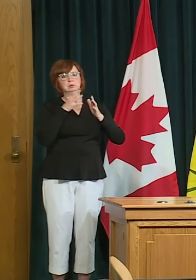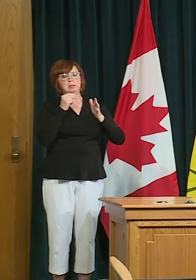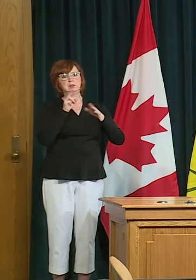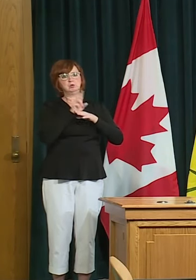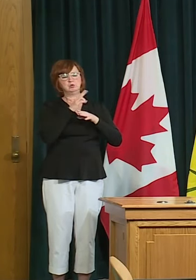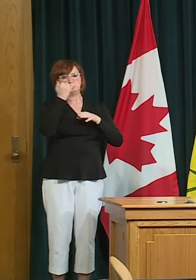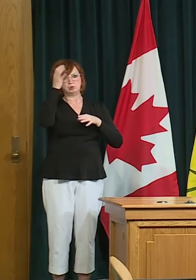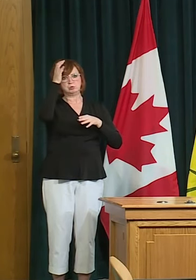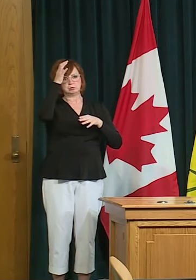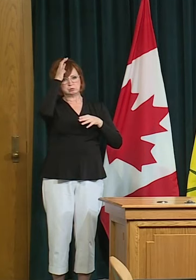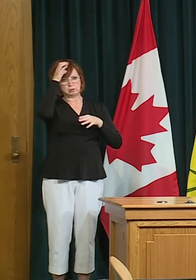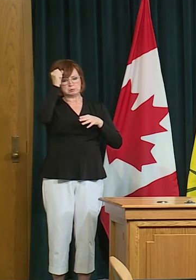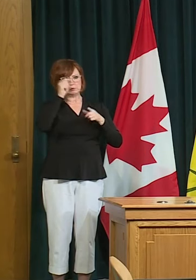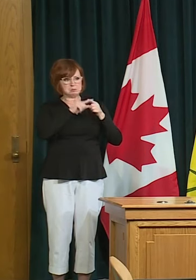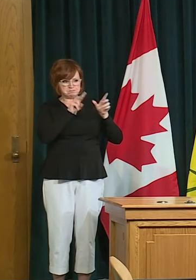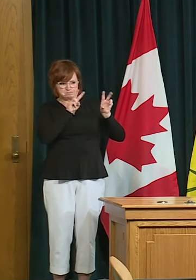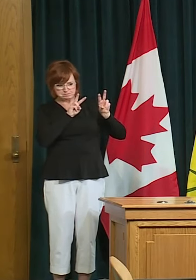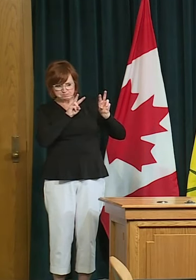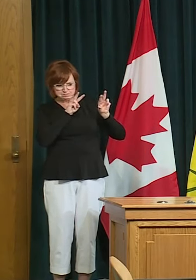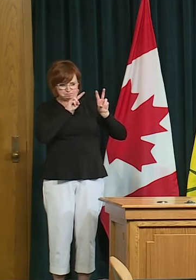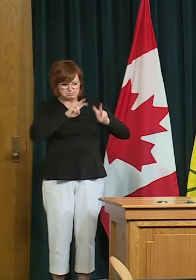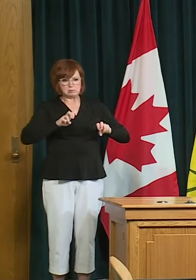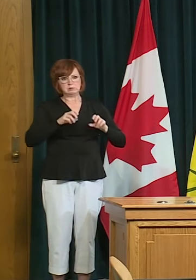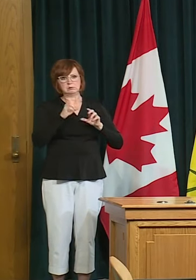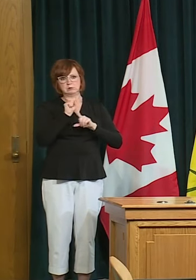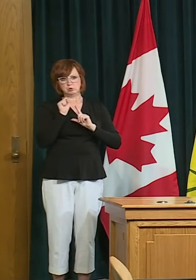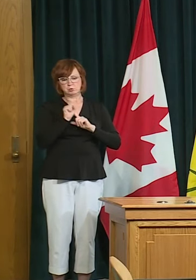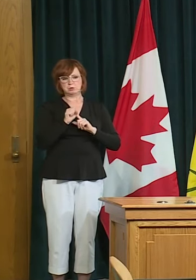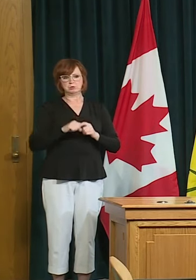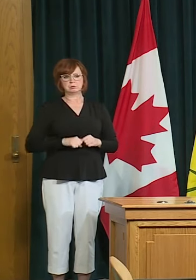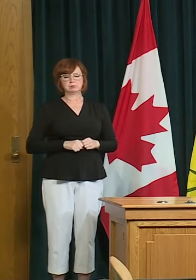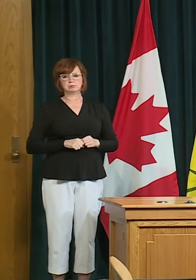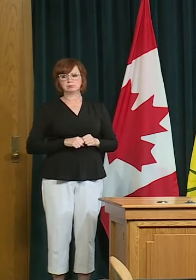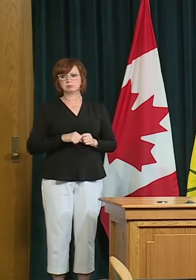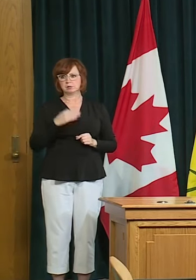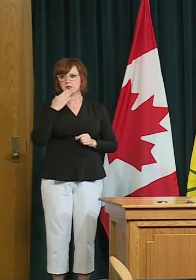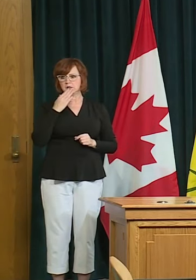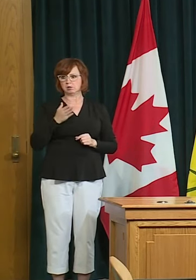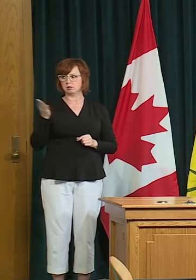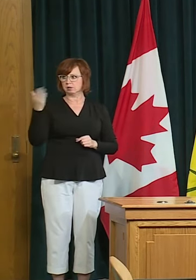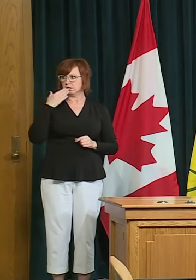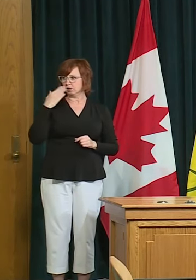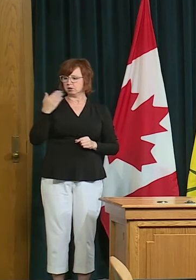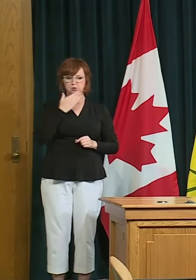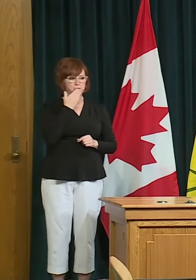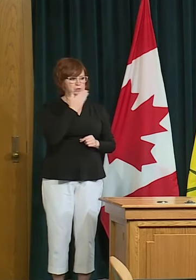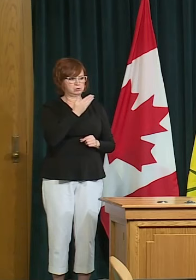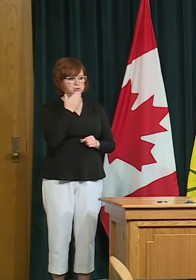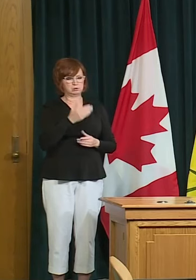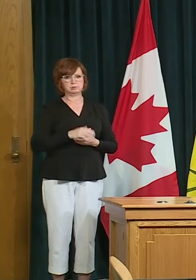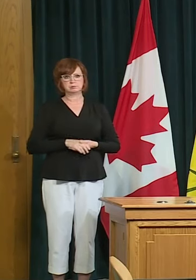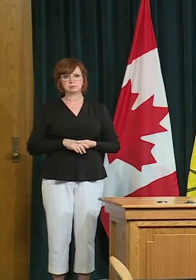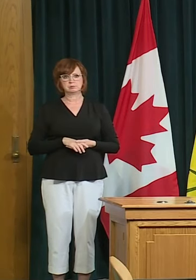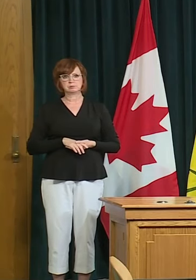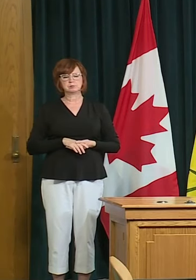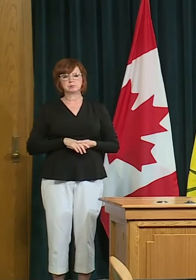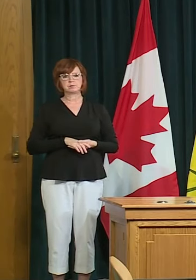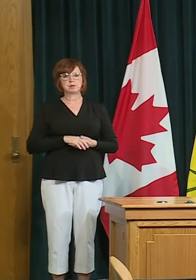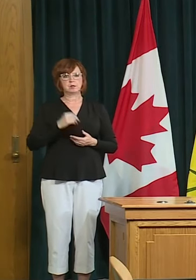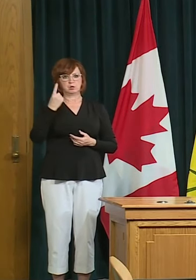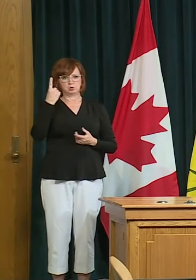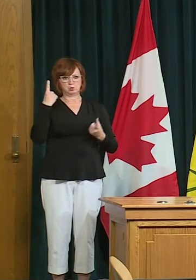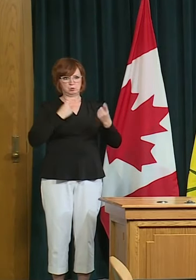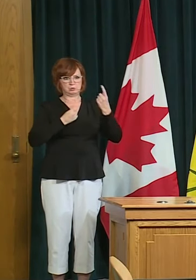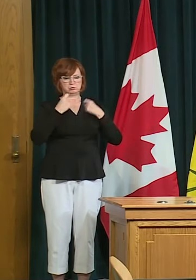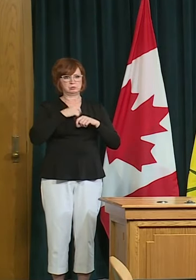recreational and business activity without case numbers going up thank you thank you doctor thank you premier we'll now take uh questions from the phone